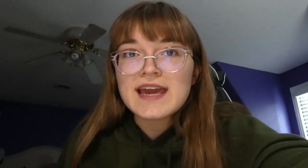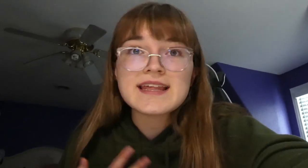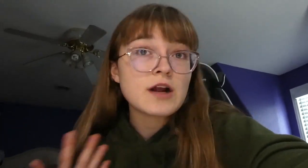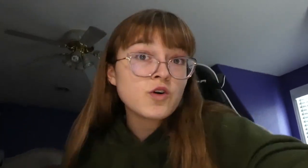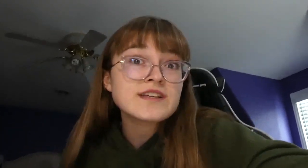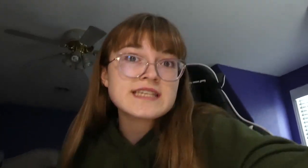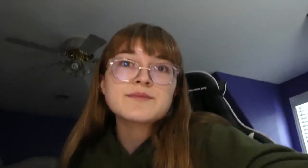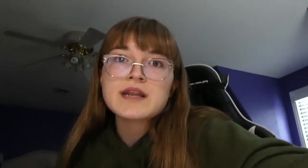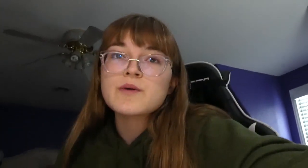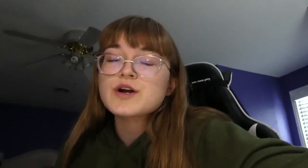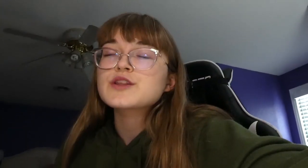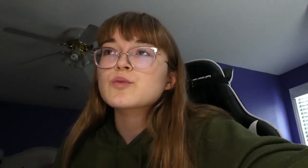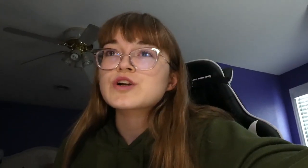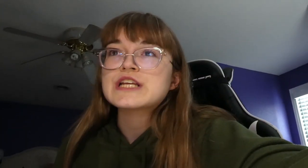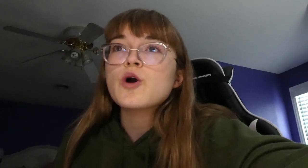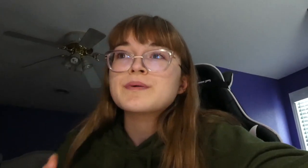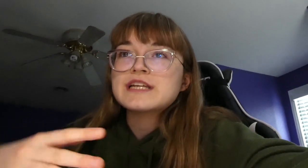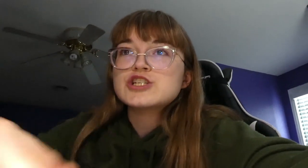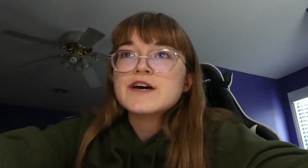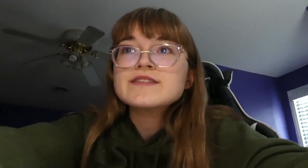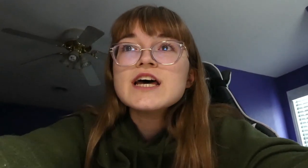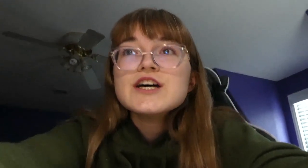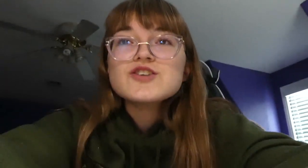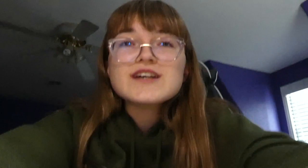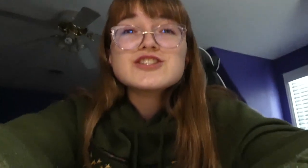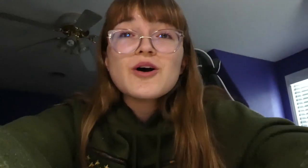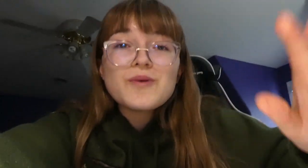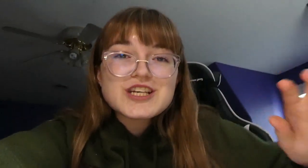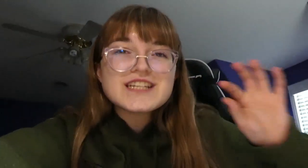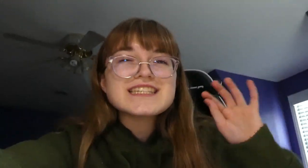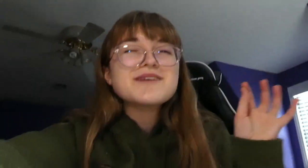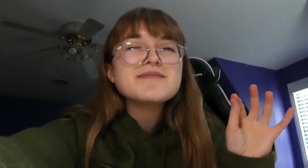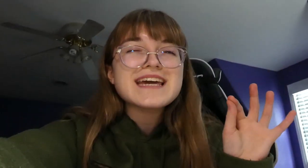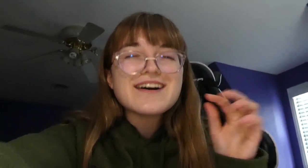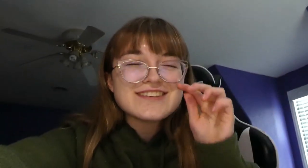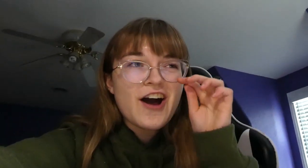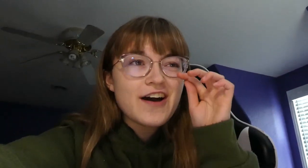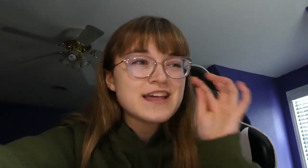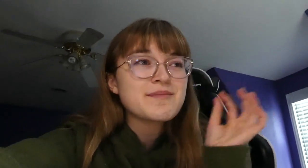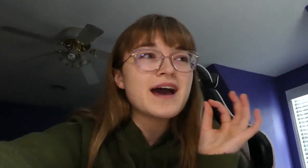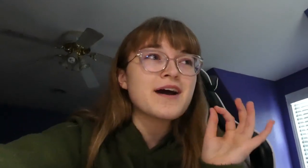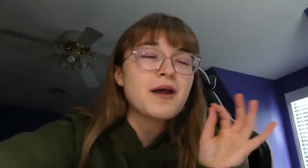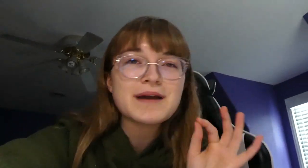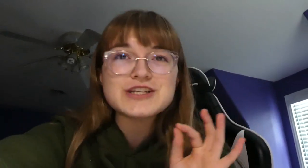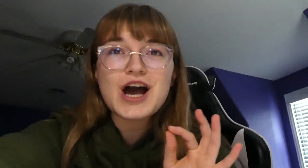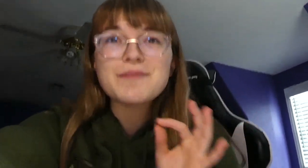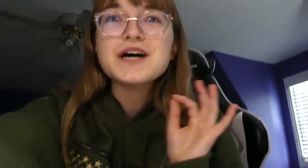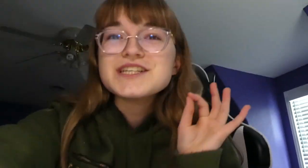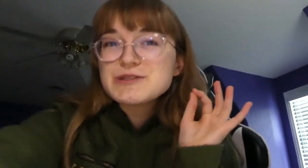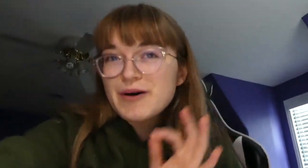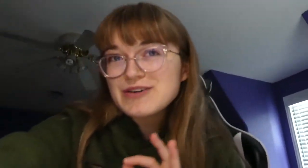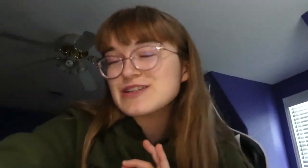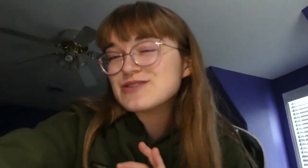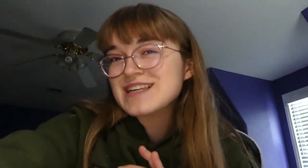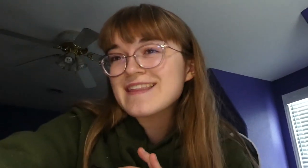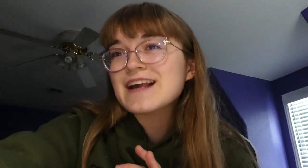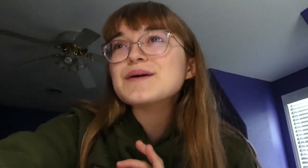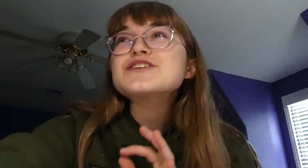day. Like, I only see him when I work the morning opening shifts. So, I so wish that somebody else on my job used sign language,